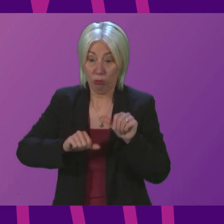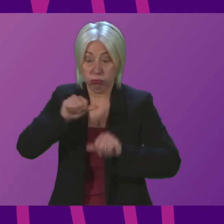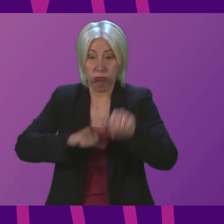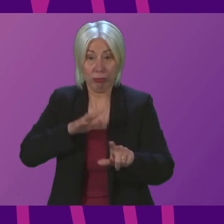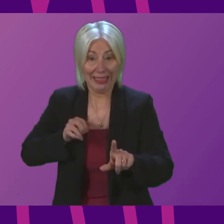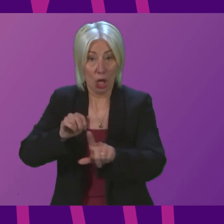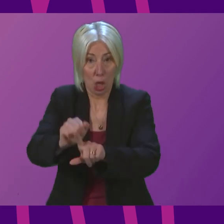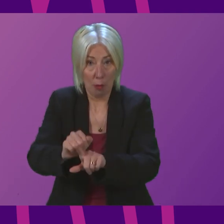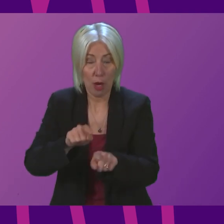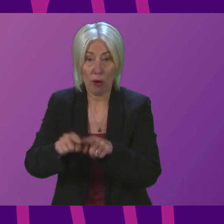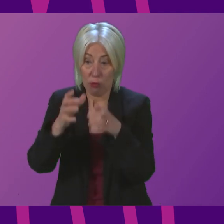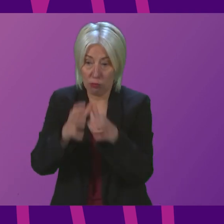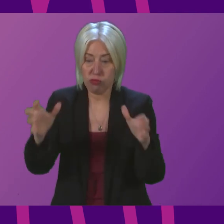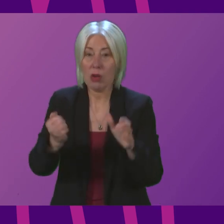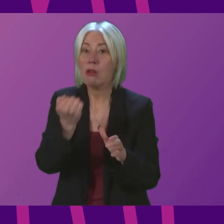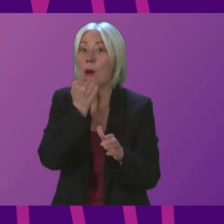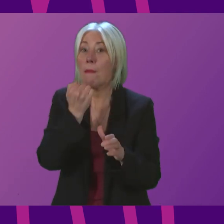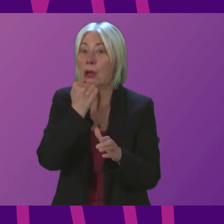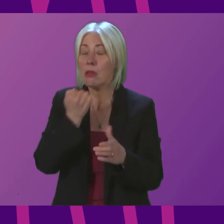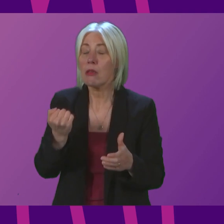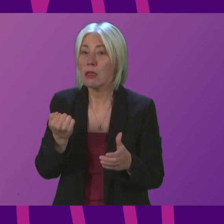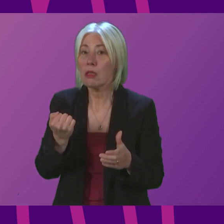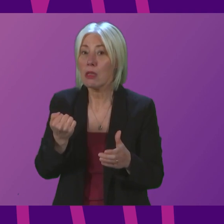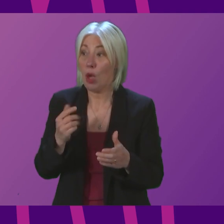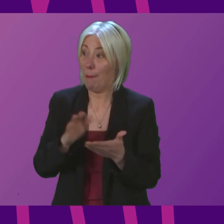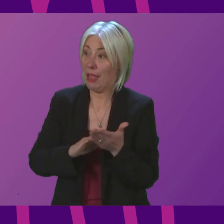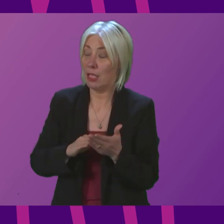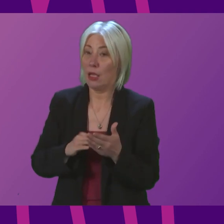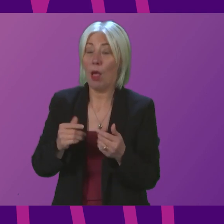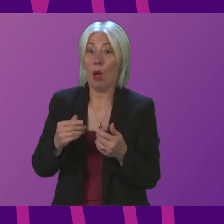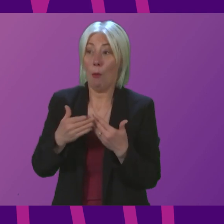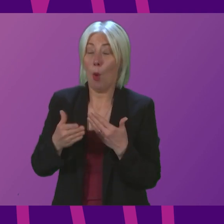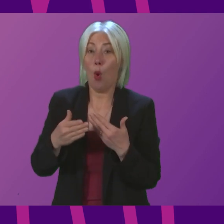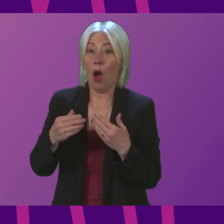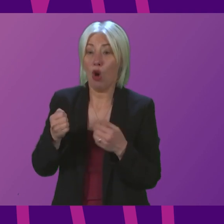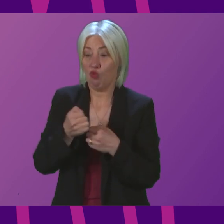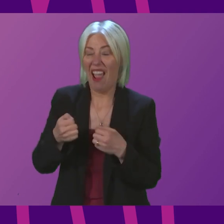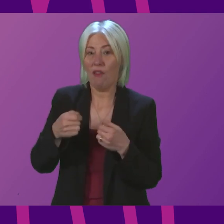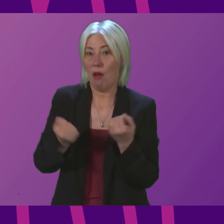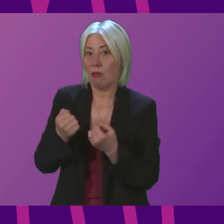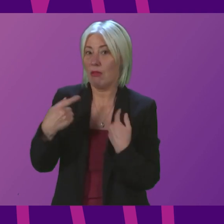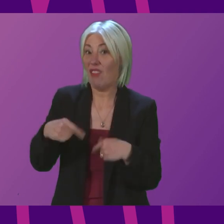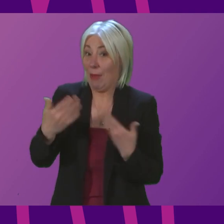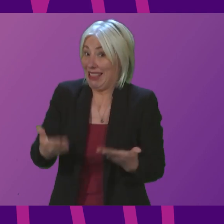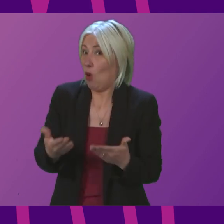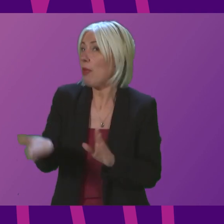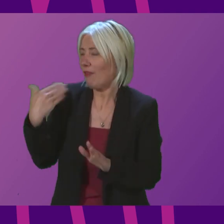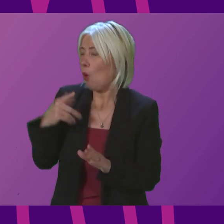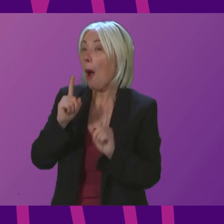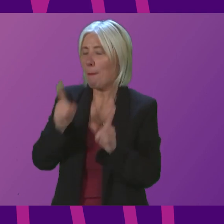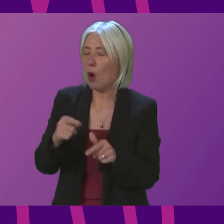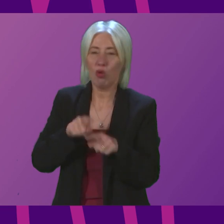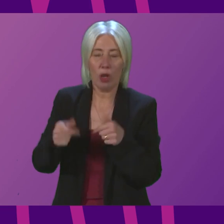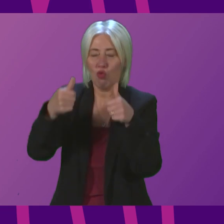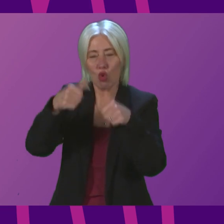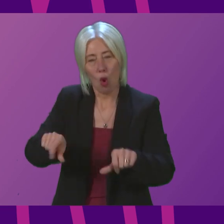on boosting the driver numbers of course there are more drivers available now than there have been in the past to try to resolve that but we have